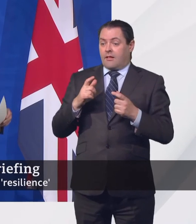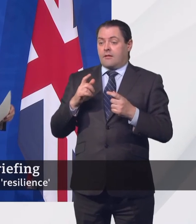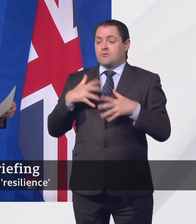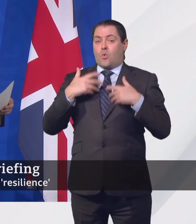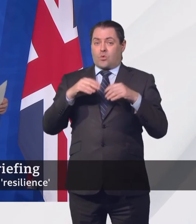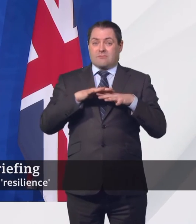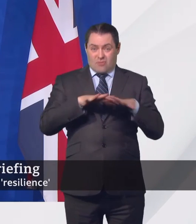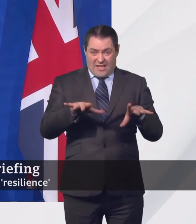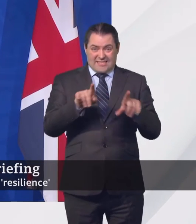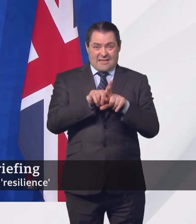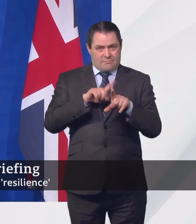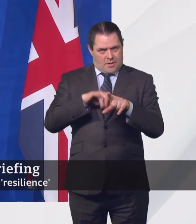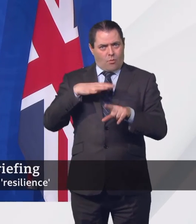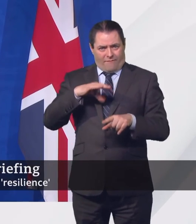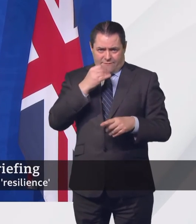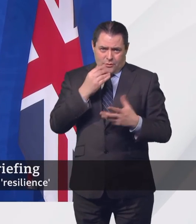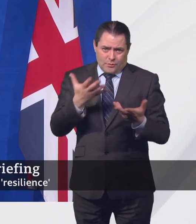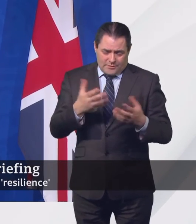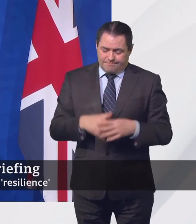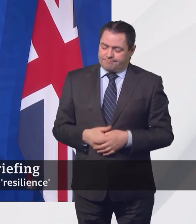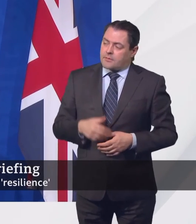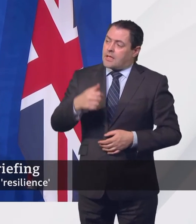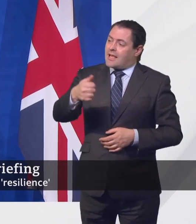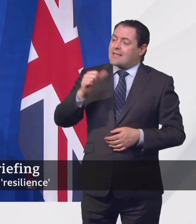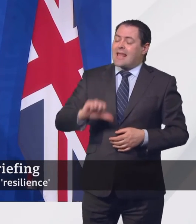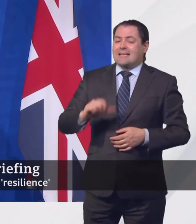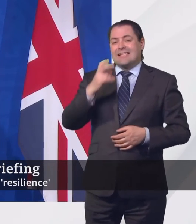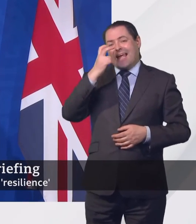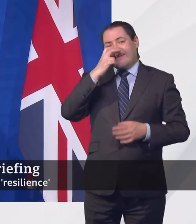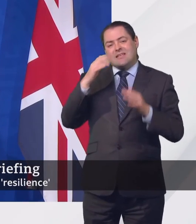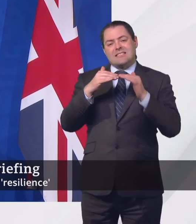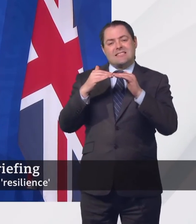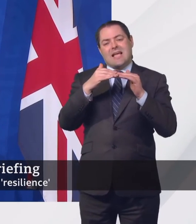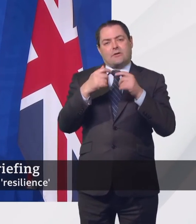Thank you very much, Jasmine. Let's go to Sophia Slay of The Evening Standard.